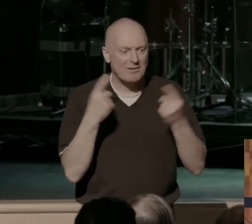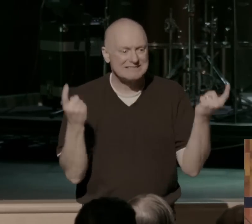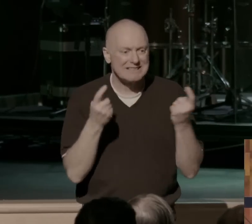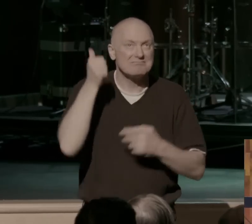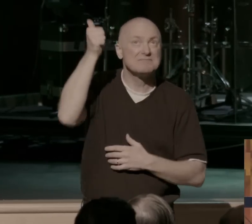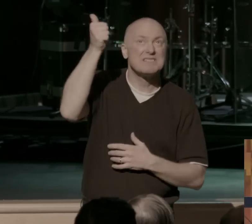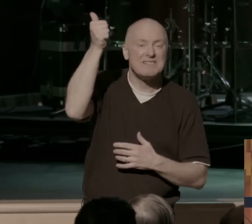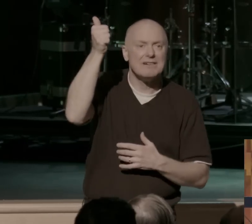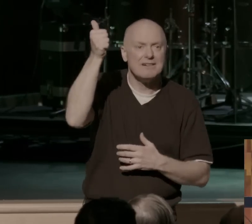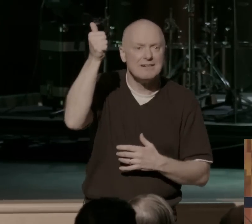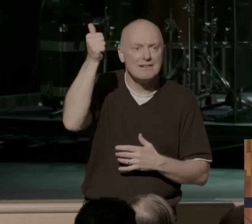Deadly serious.